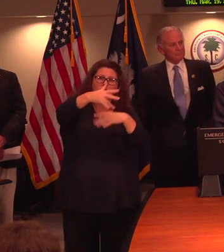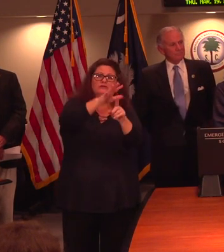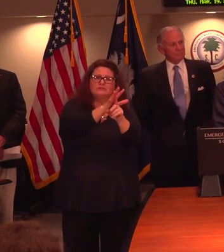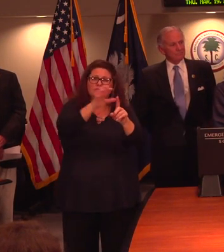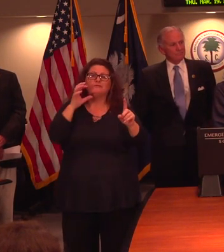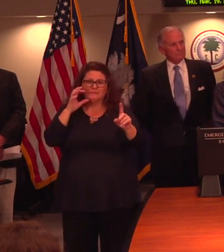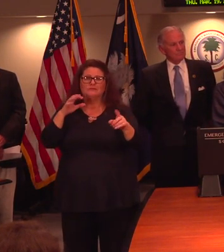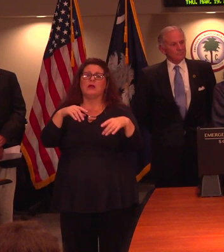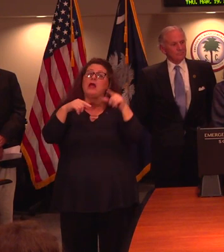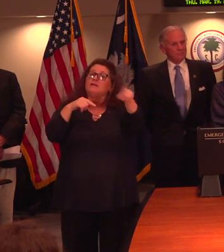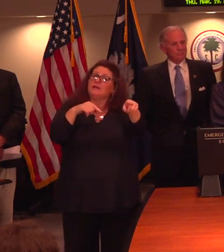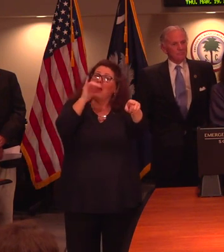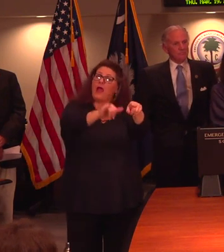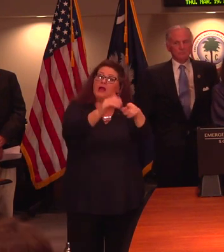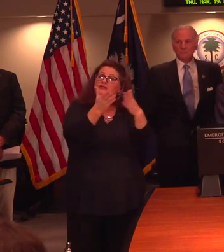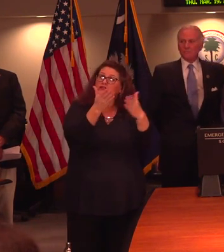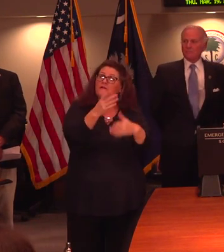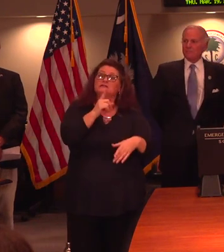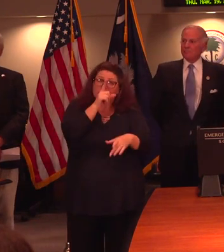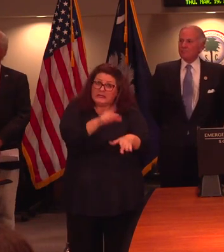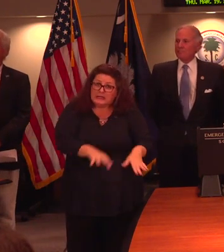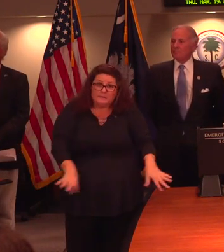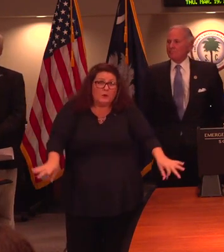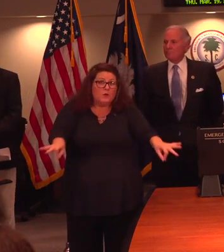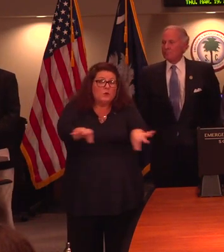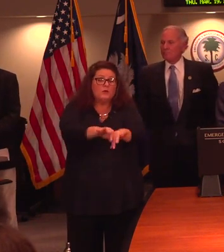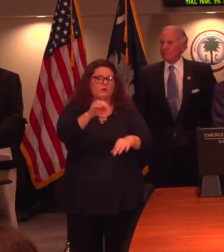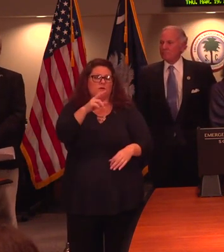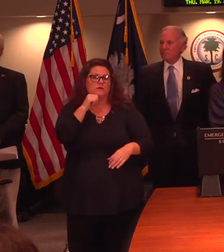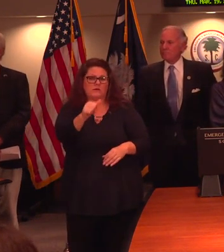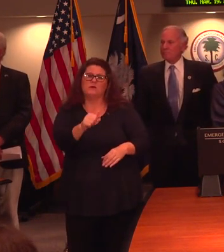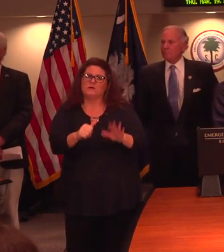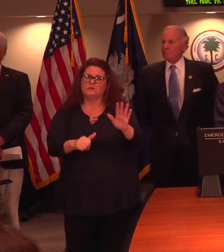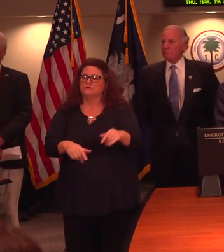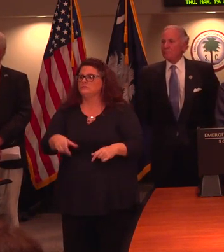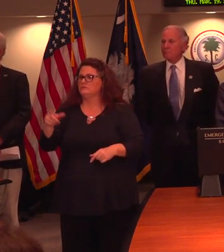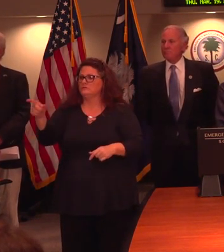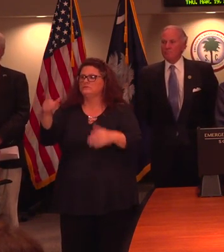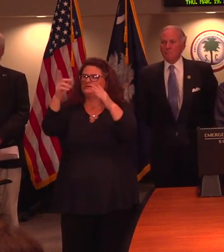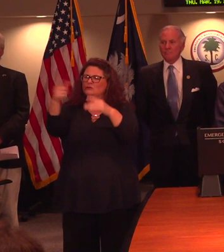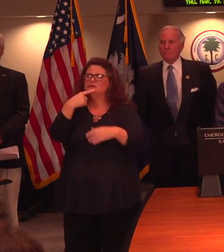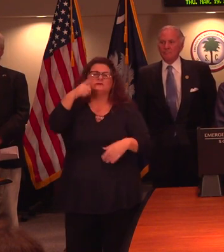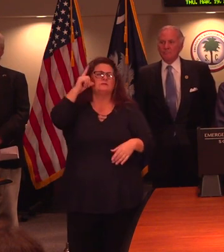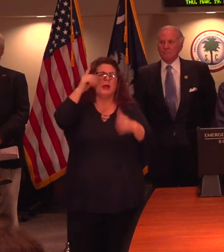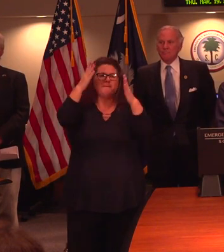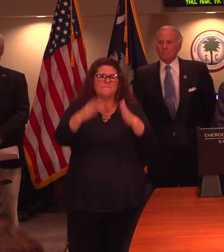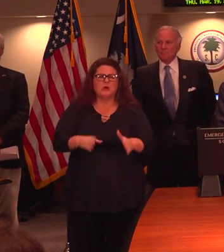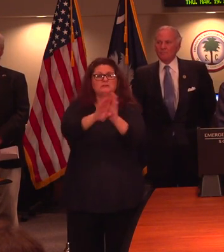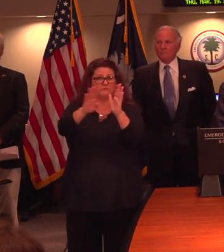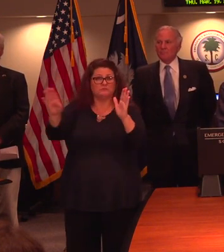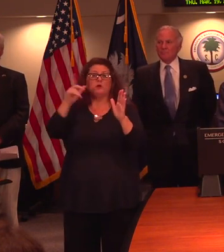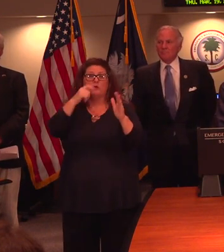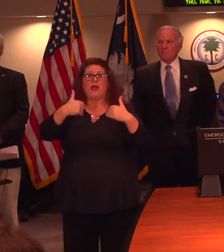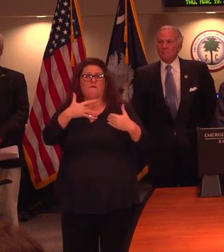they're providing an essential service. Dr. Bell, a Buford city official this morning referenced a person who had a heart attack and died who had previously tested